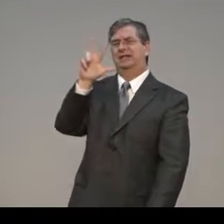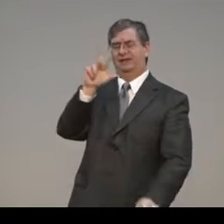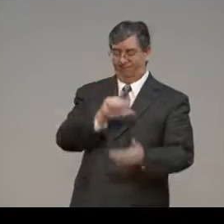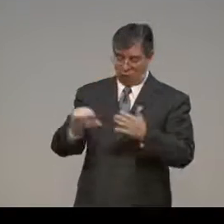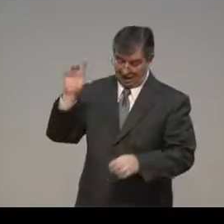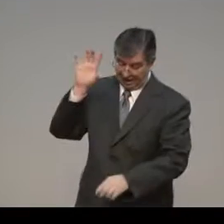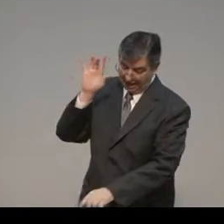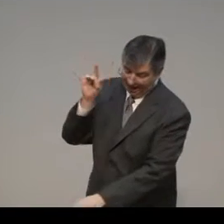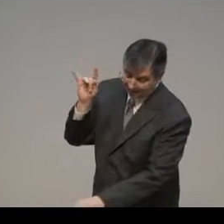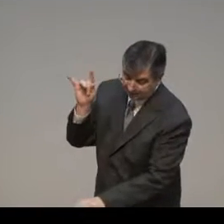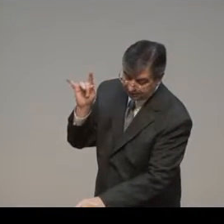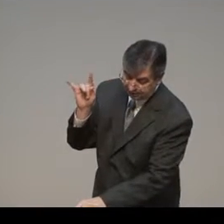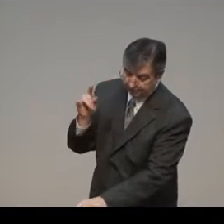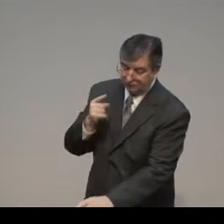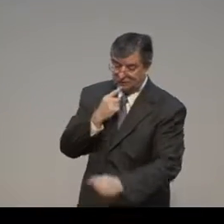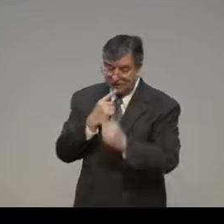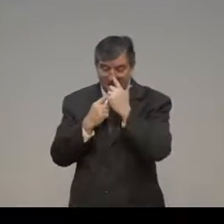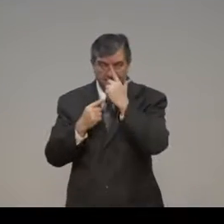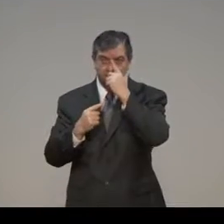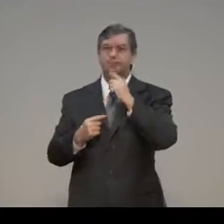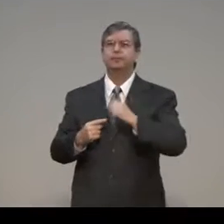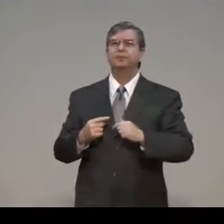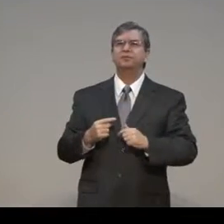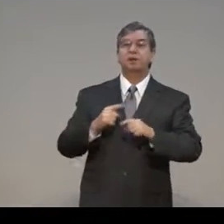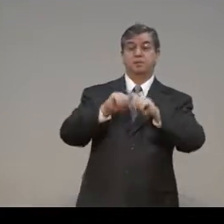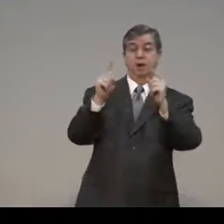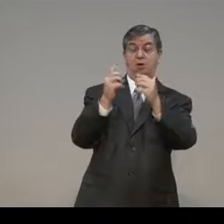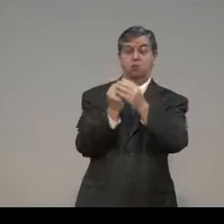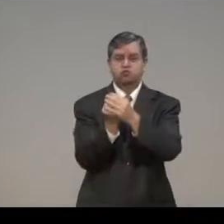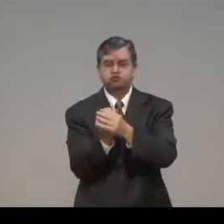Now, in 2 Peter, chapter 3, verse 18, as we're reading,